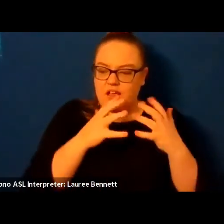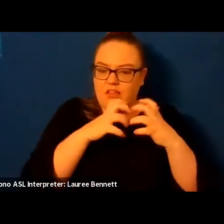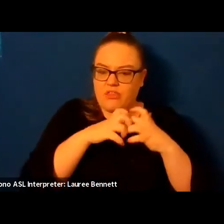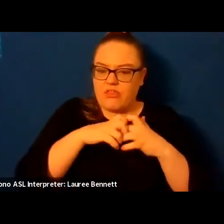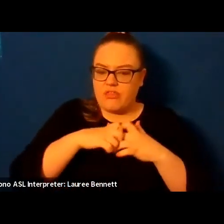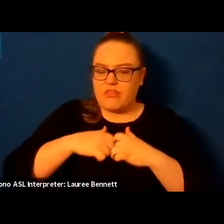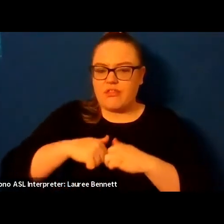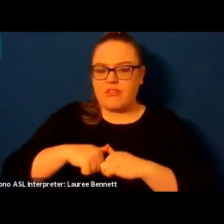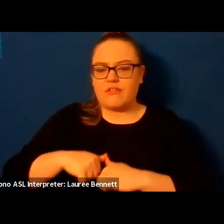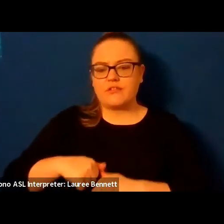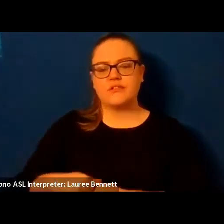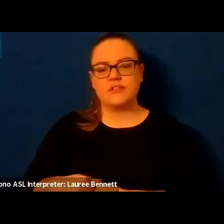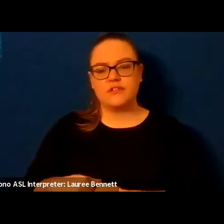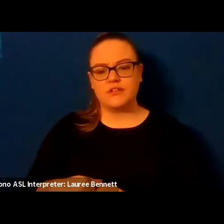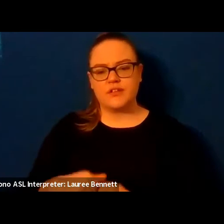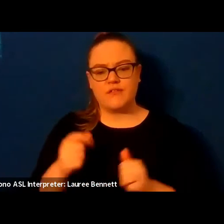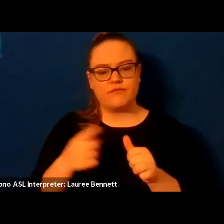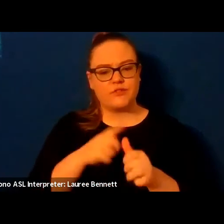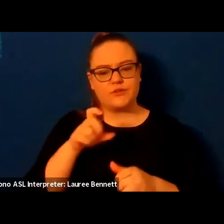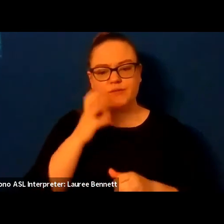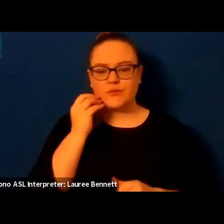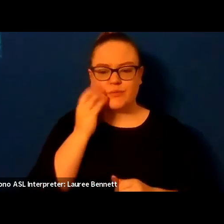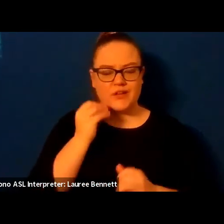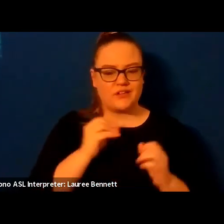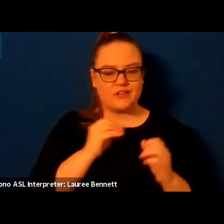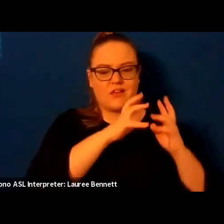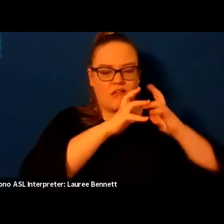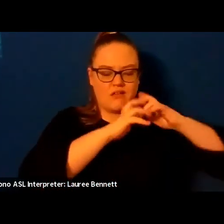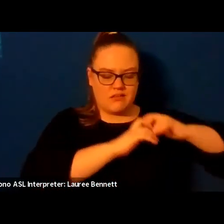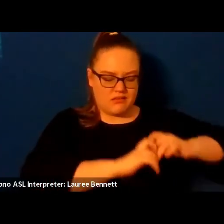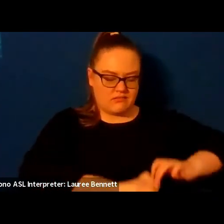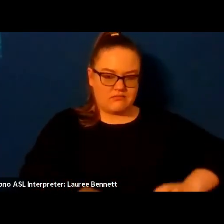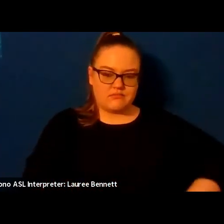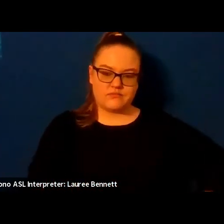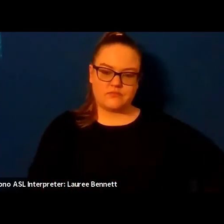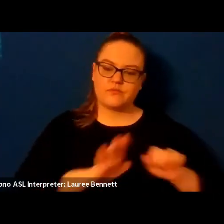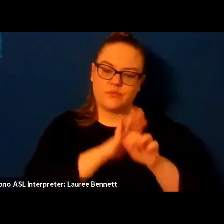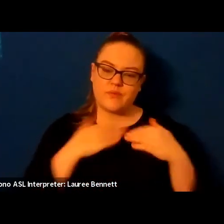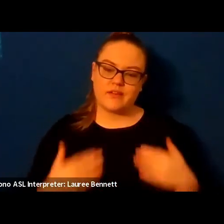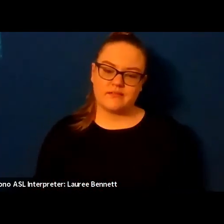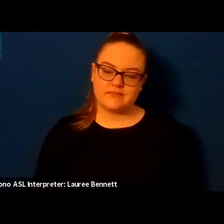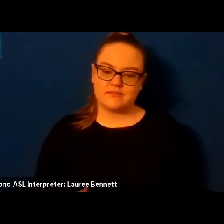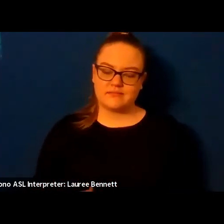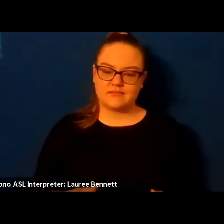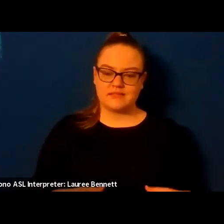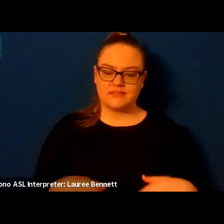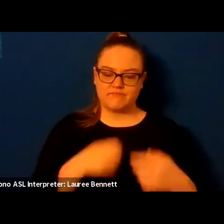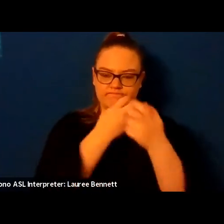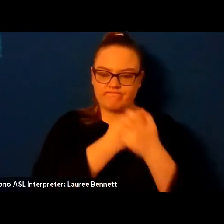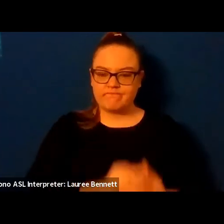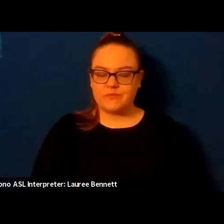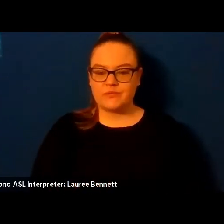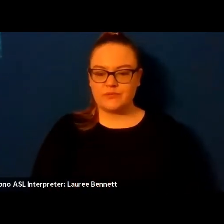in all the hollow cities of the bones to become echo you must learn a forest flight